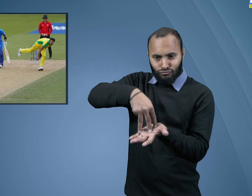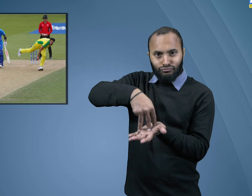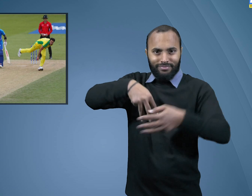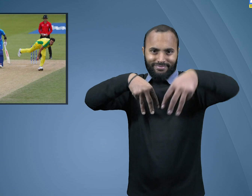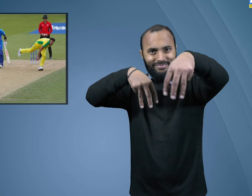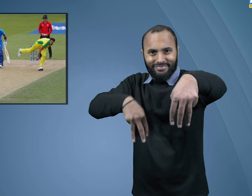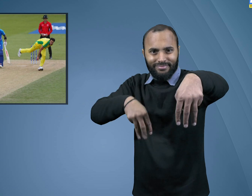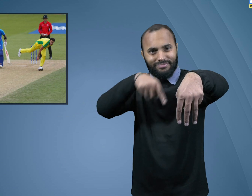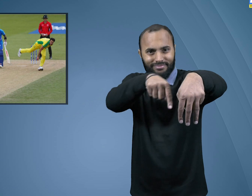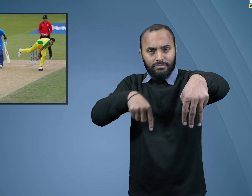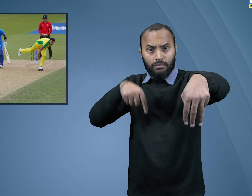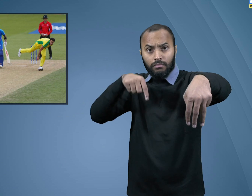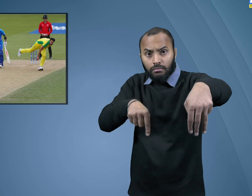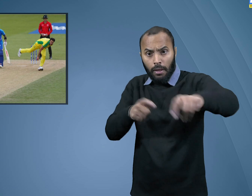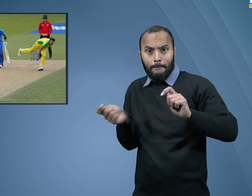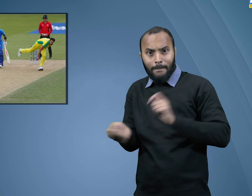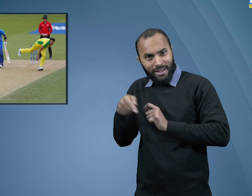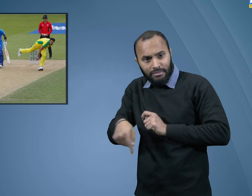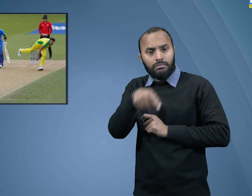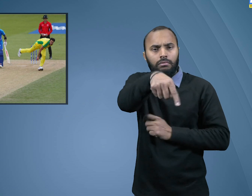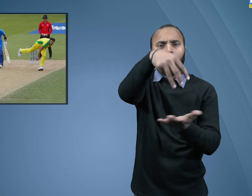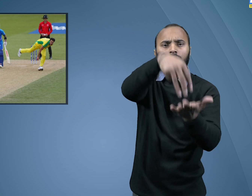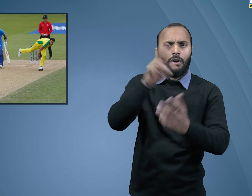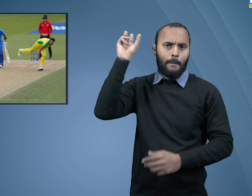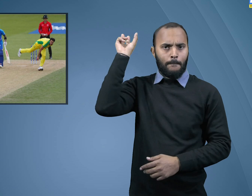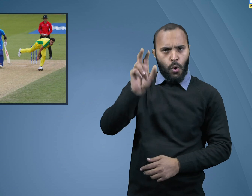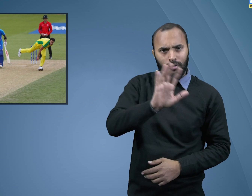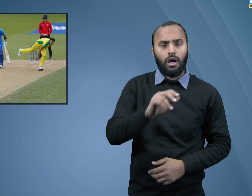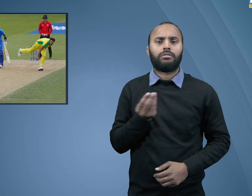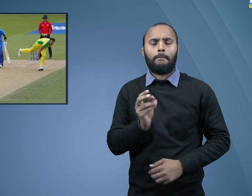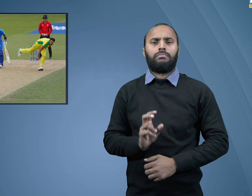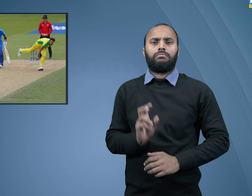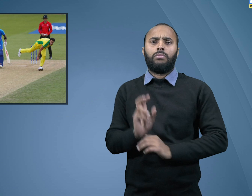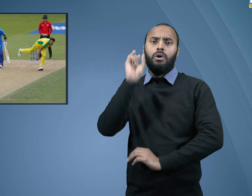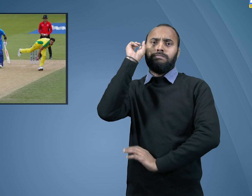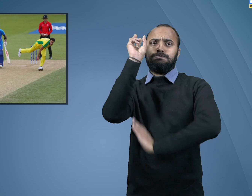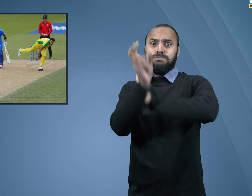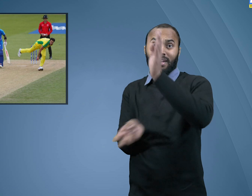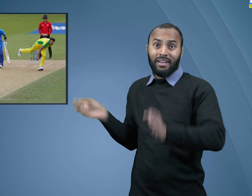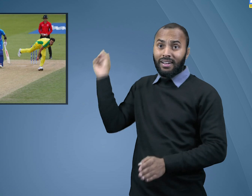When the baller is balling, at that moment, the ball is thrown forcefully towards the batsman.